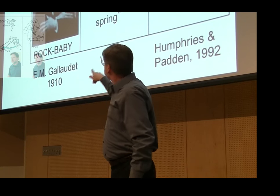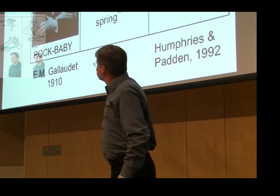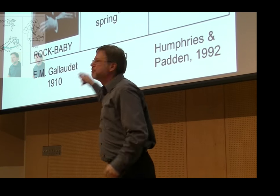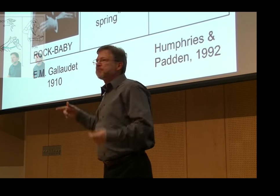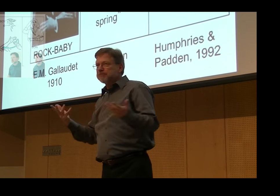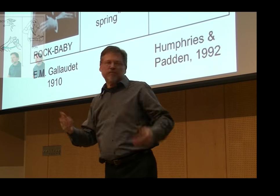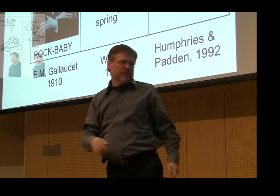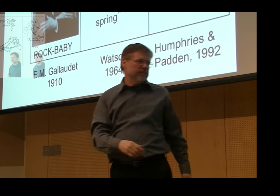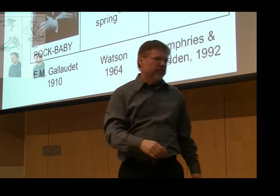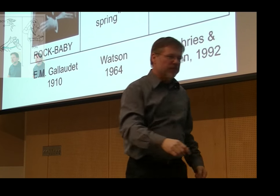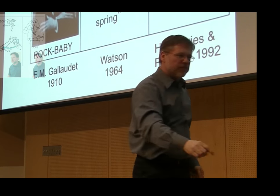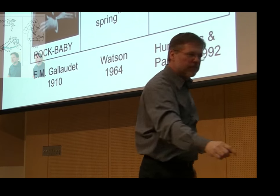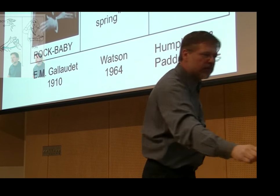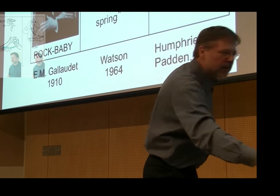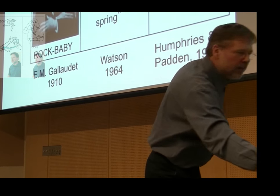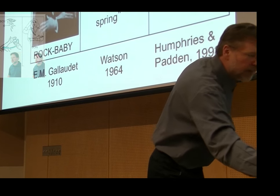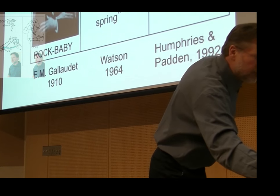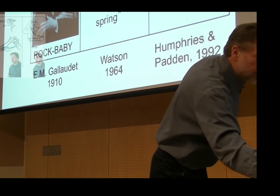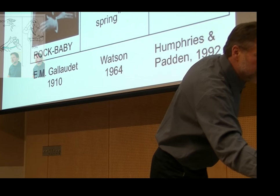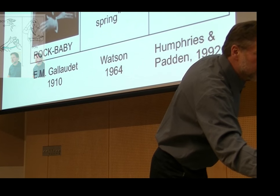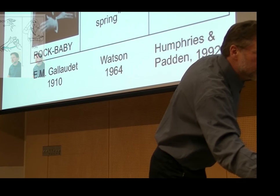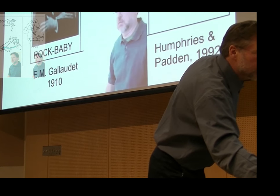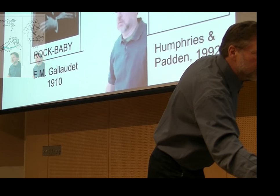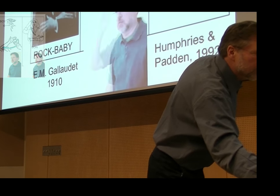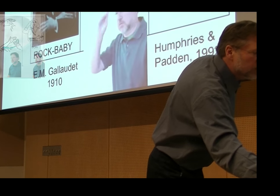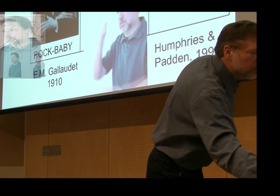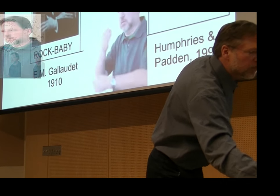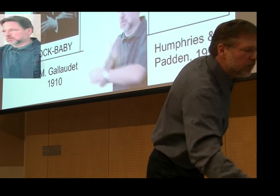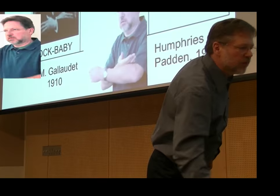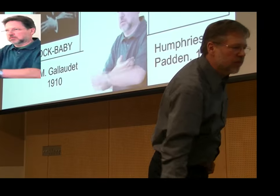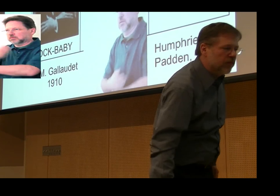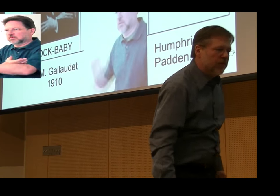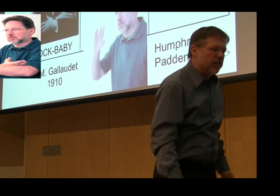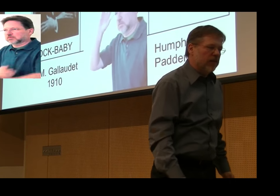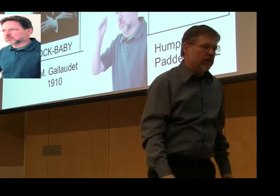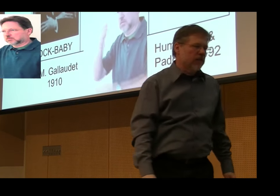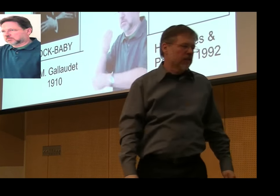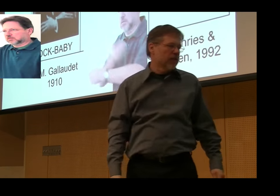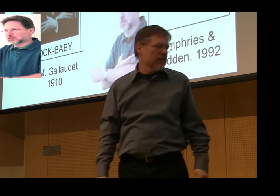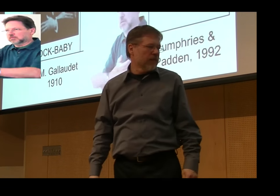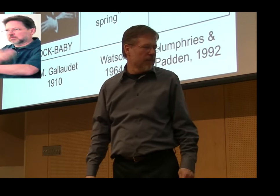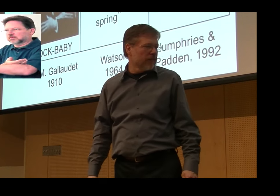Padden allows me to be able to reproduce all of the versions previously.